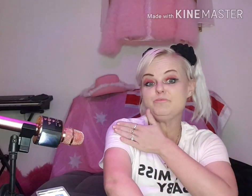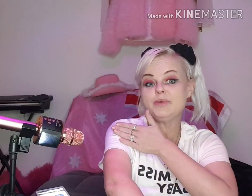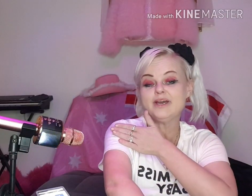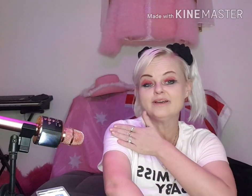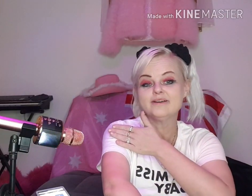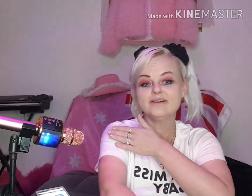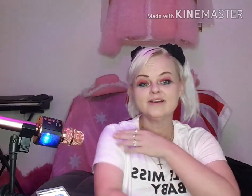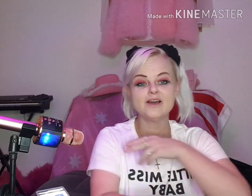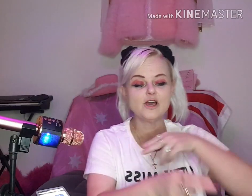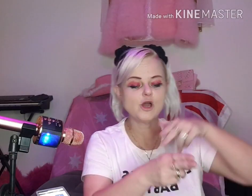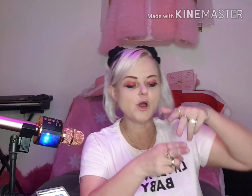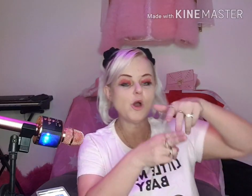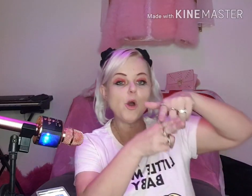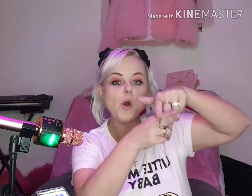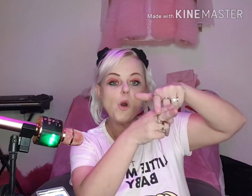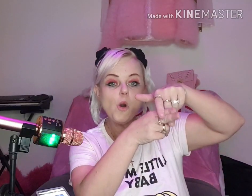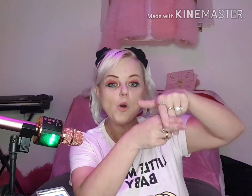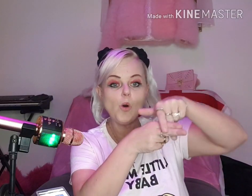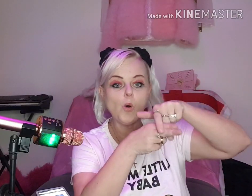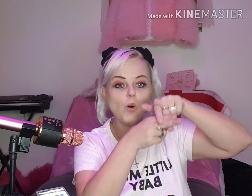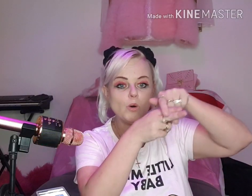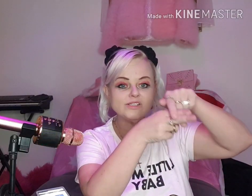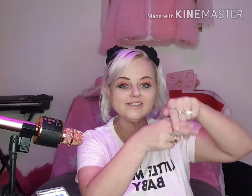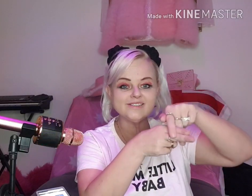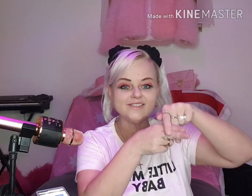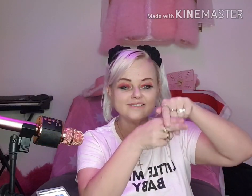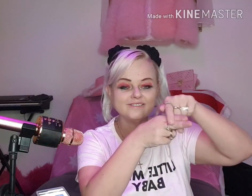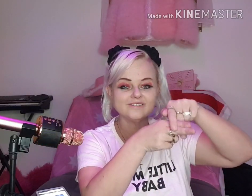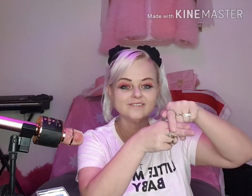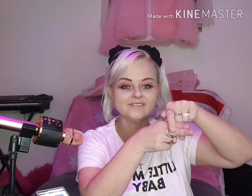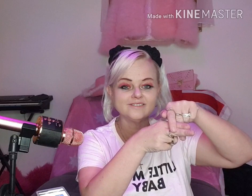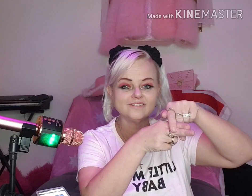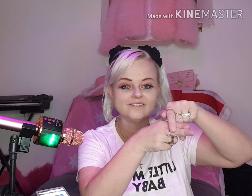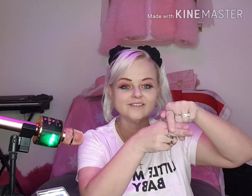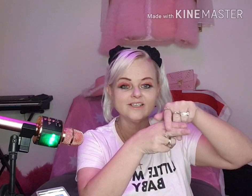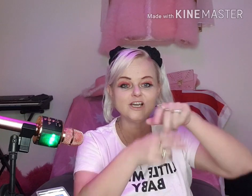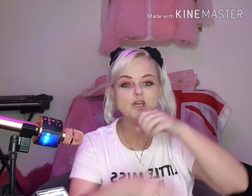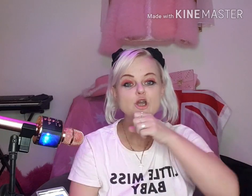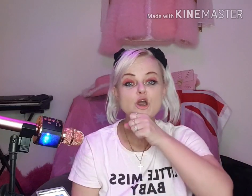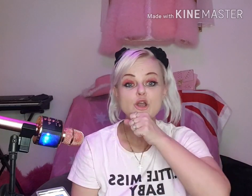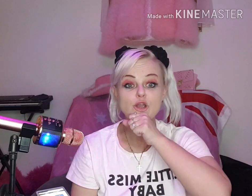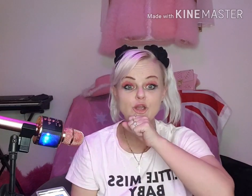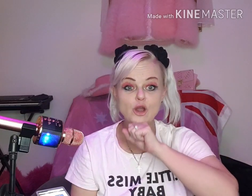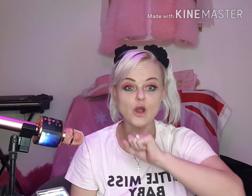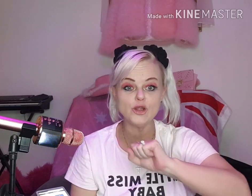Sheep, horse, goat,